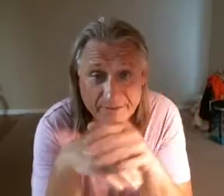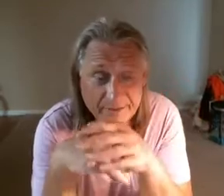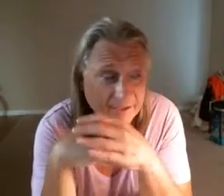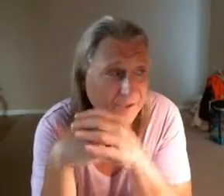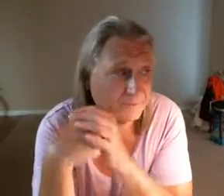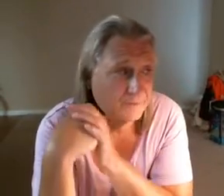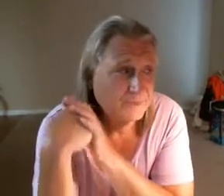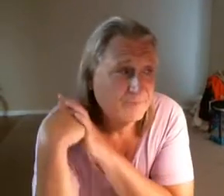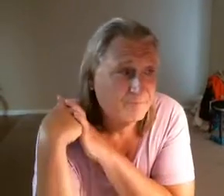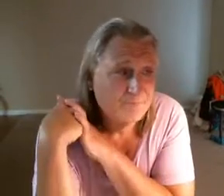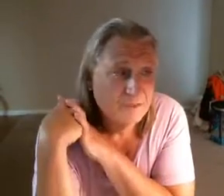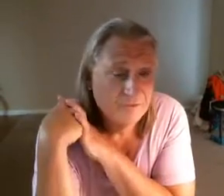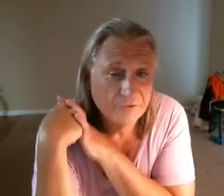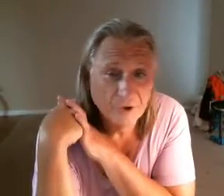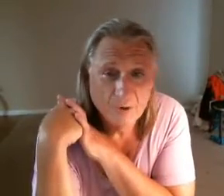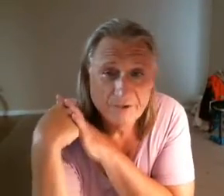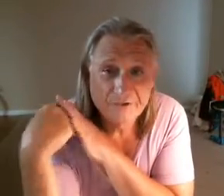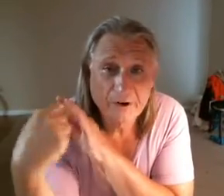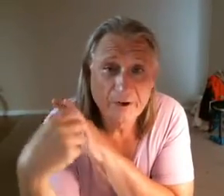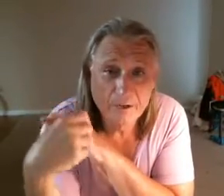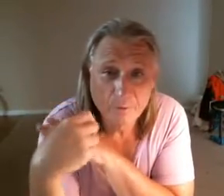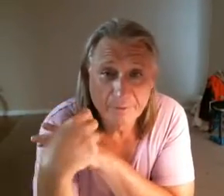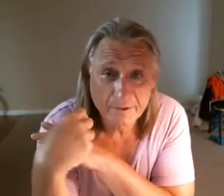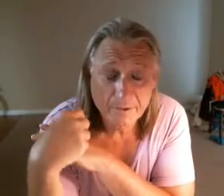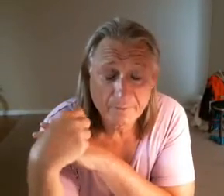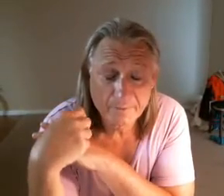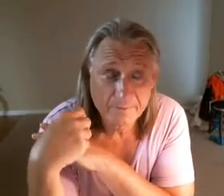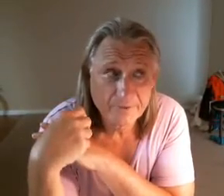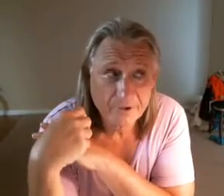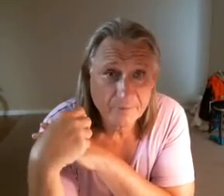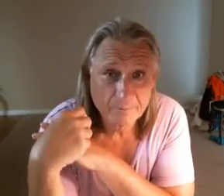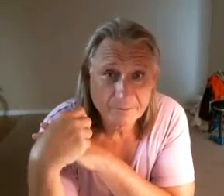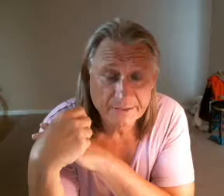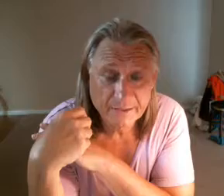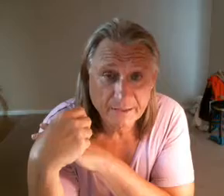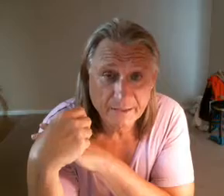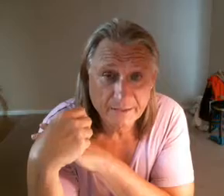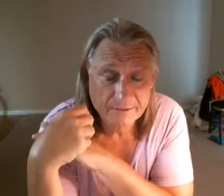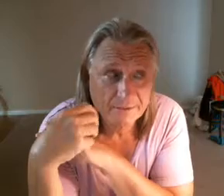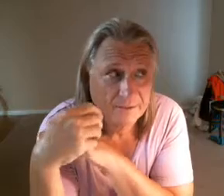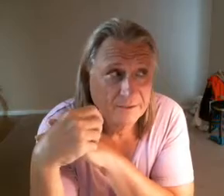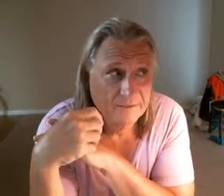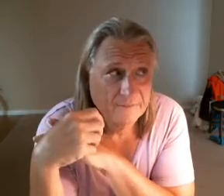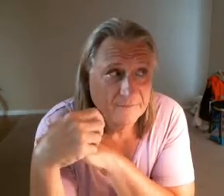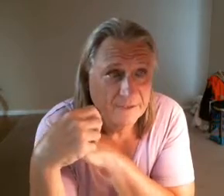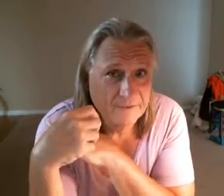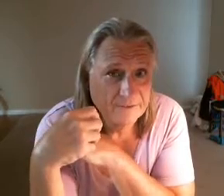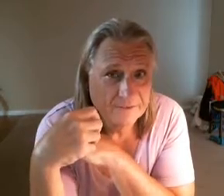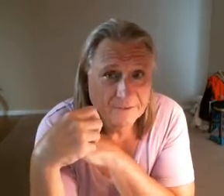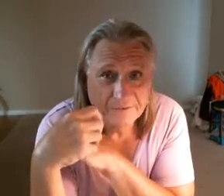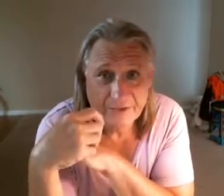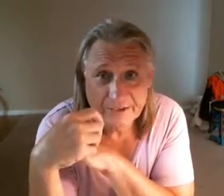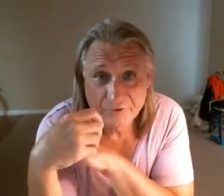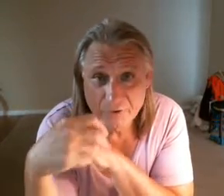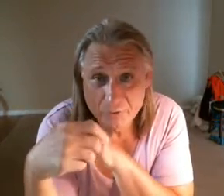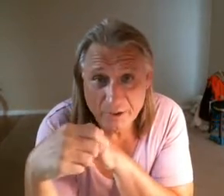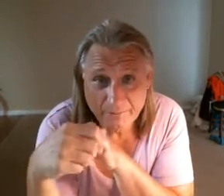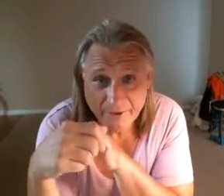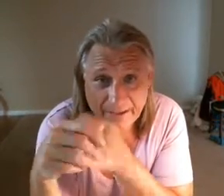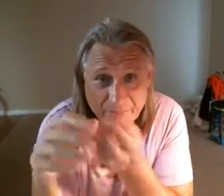decaf. So I started out with a cup of southern pecan and then the second two cups I have